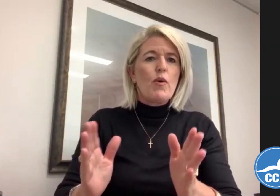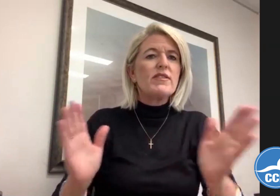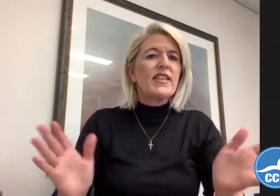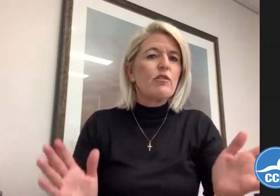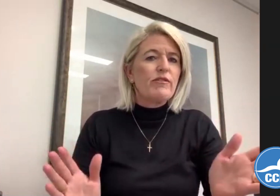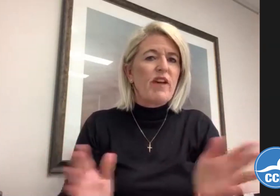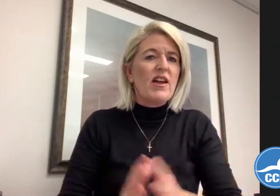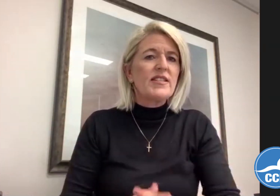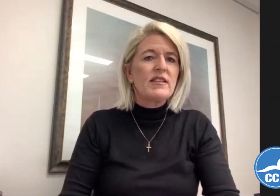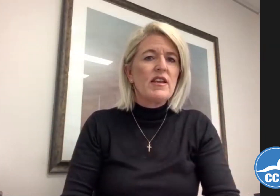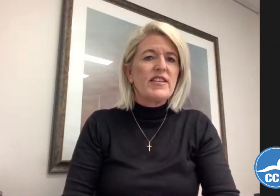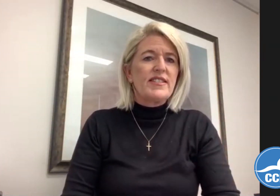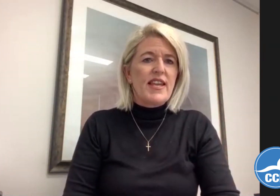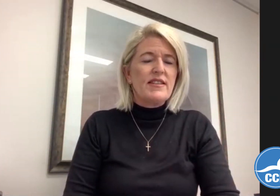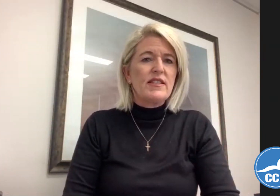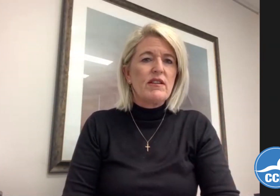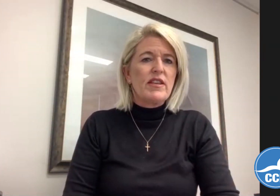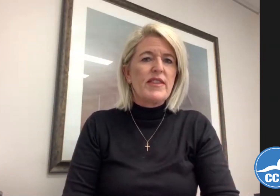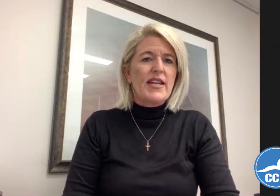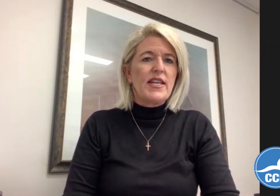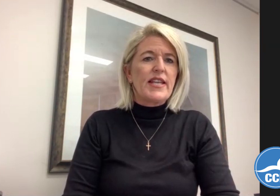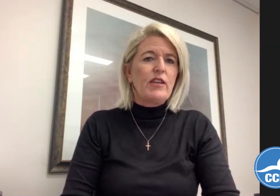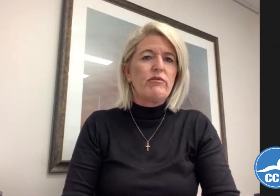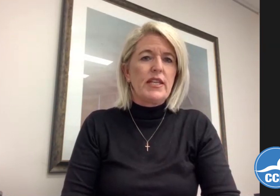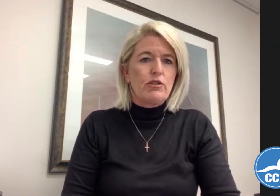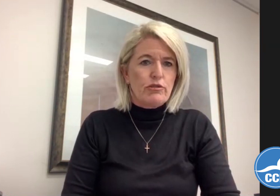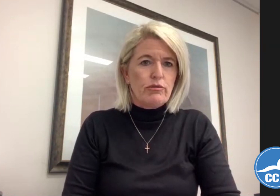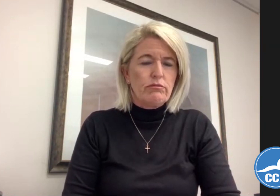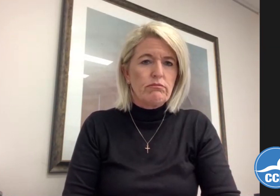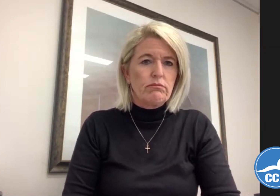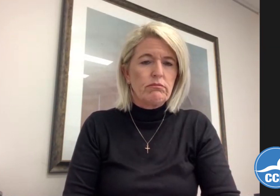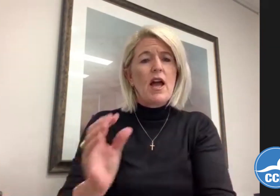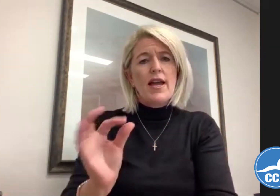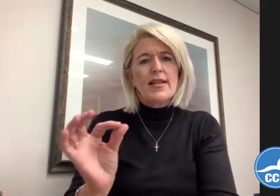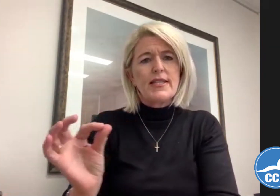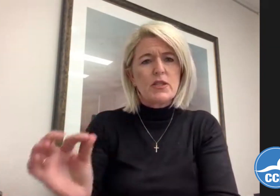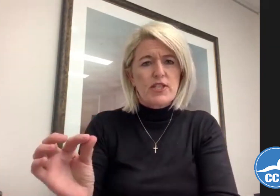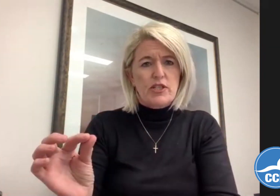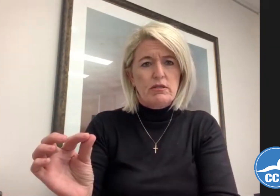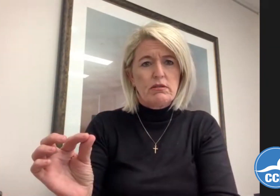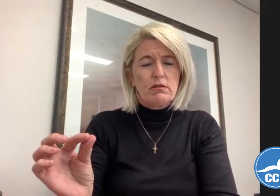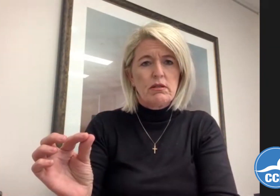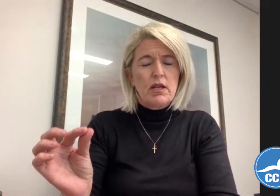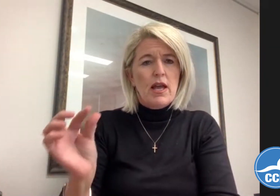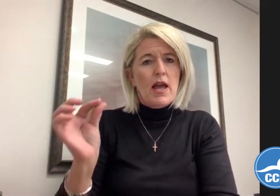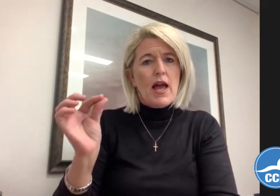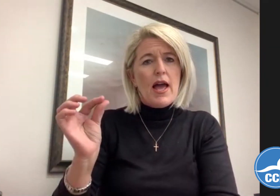where is the health advice that says that that is a good thing to do? I ask this question.